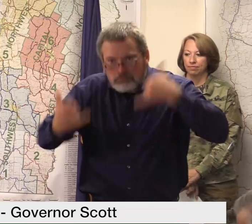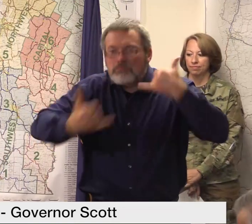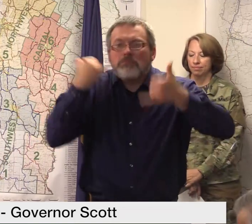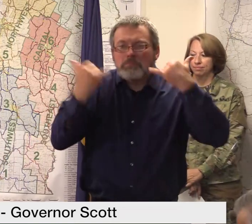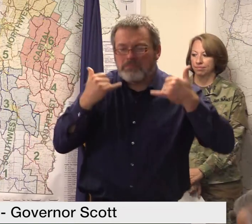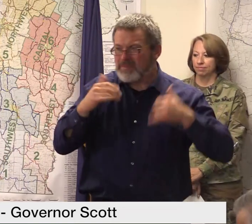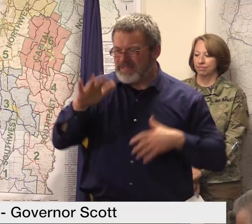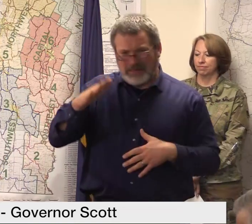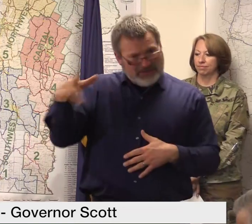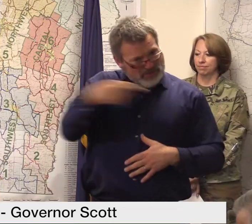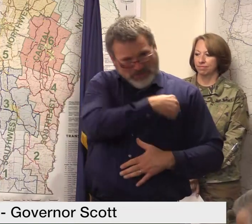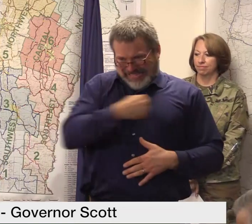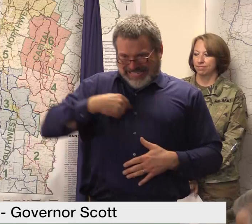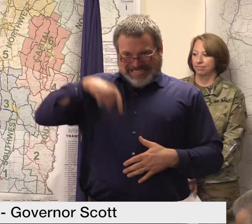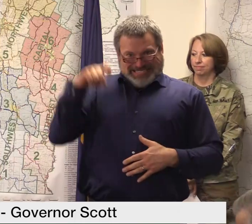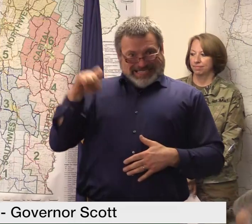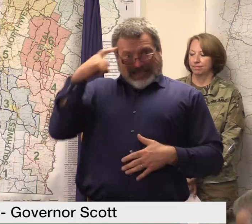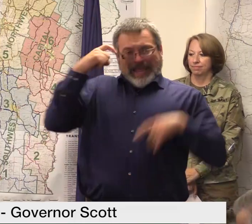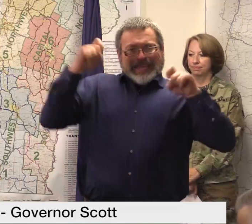afterwards